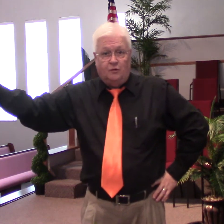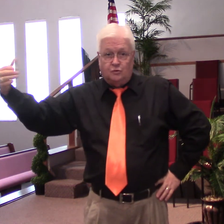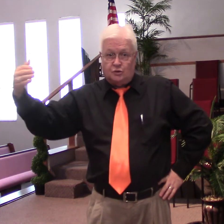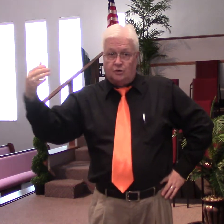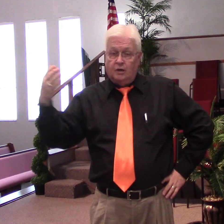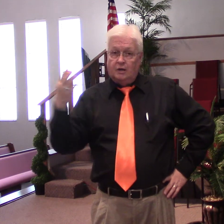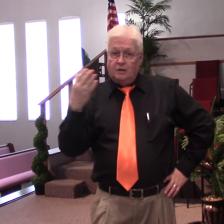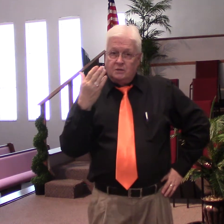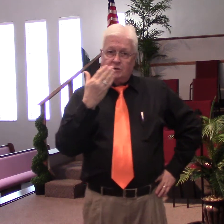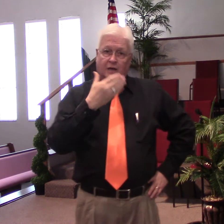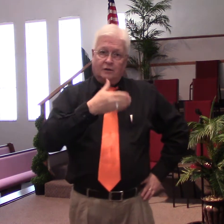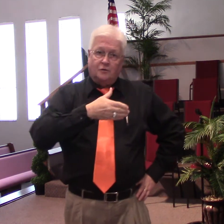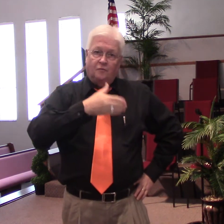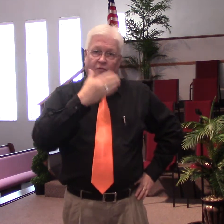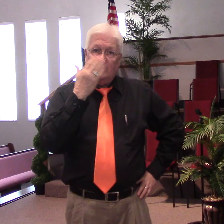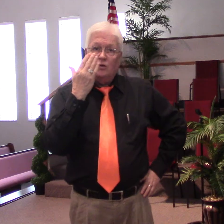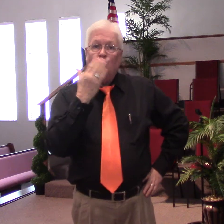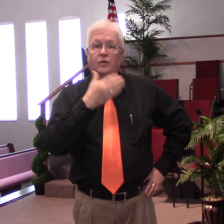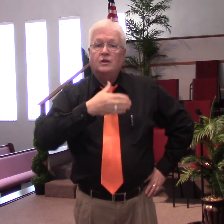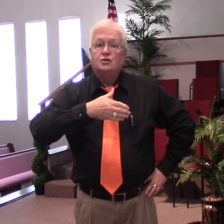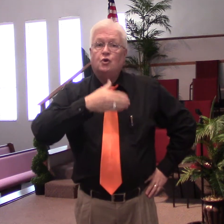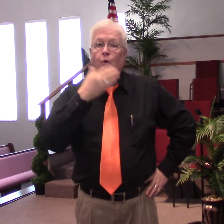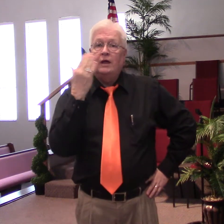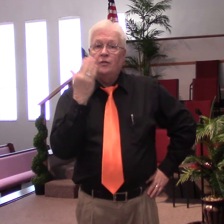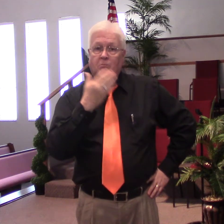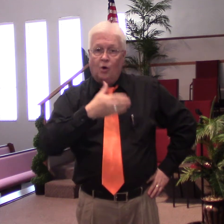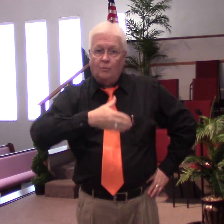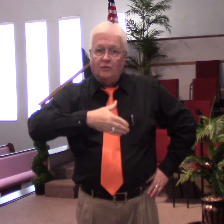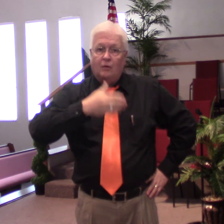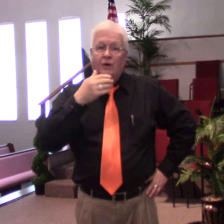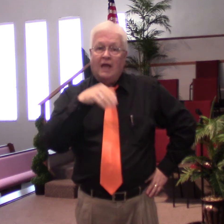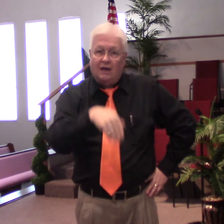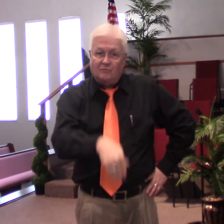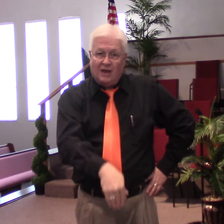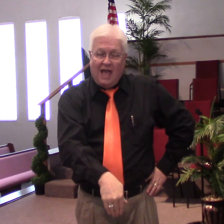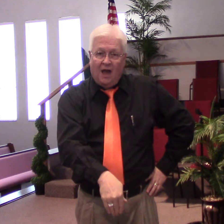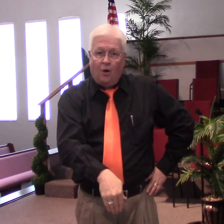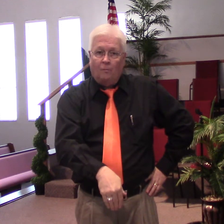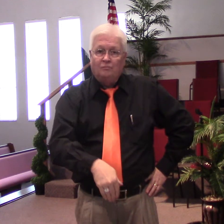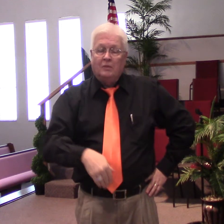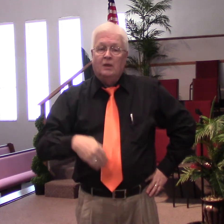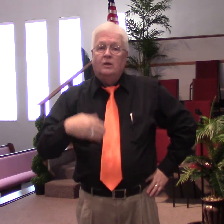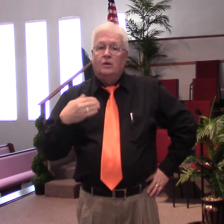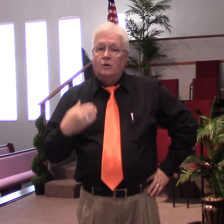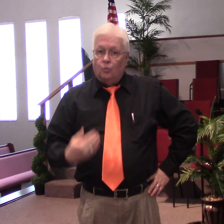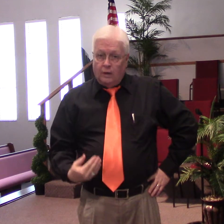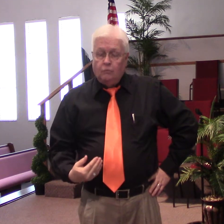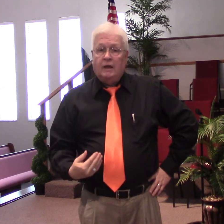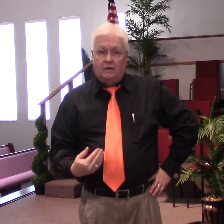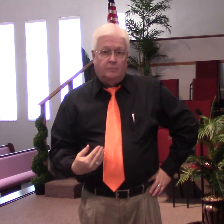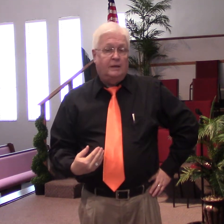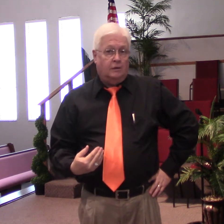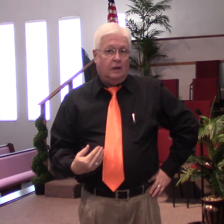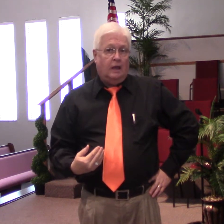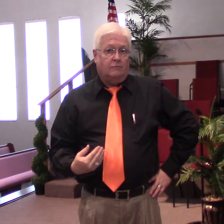future to interfere with enjoying the moment that we have now, we would have a better life.